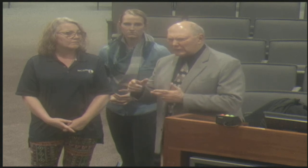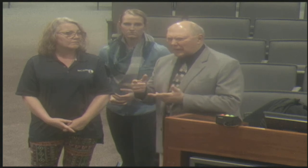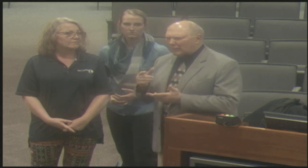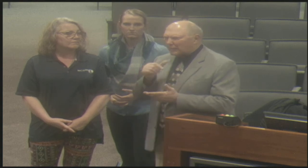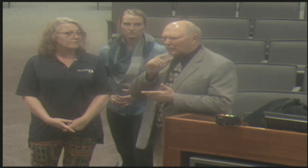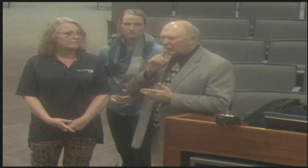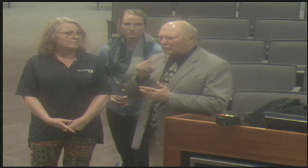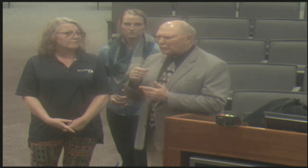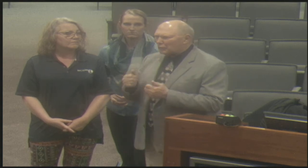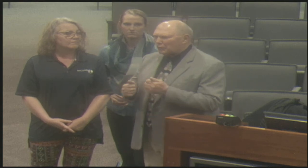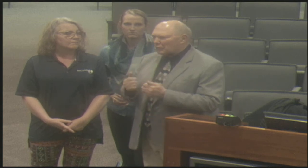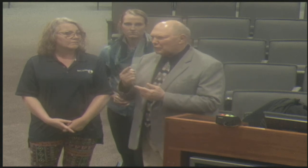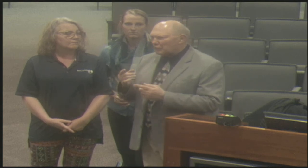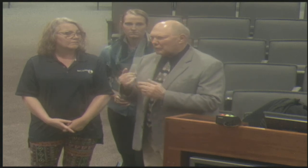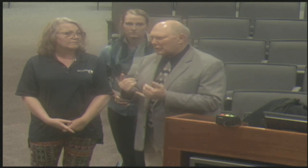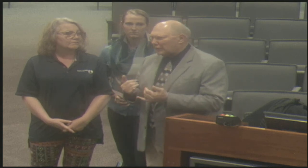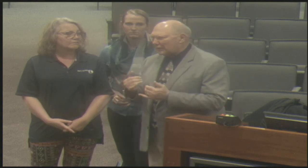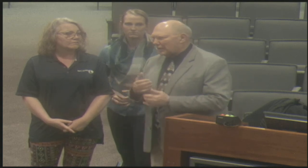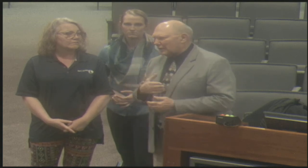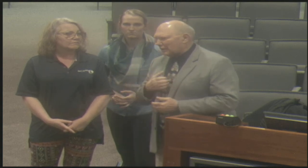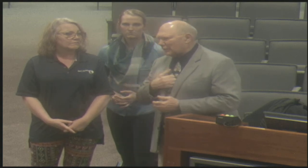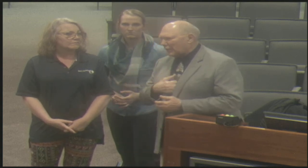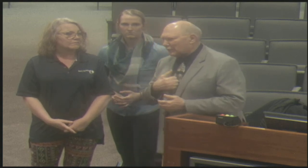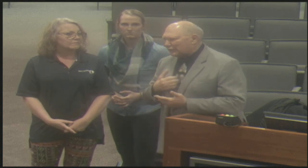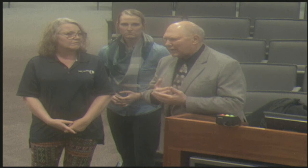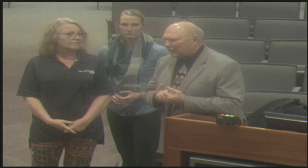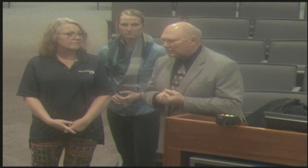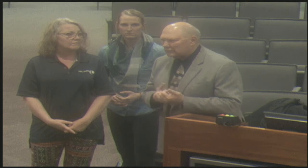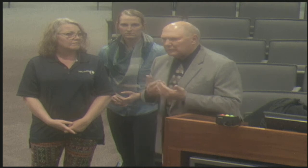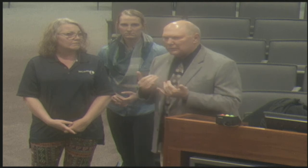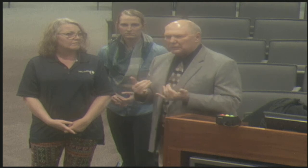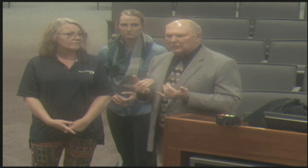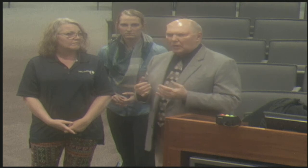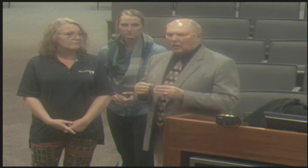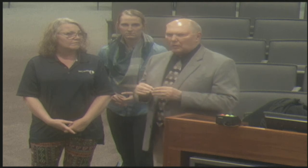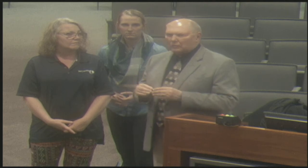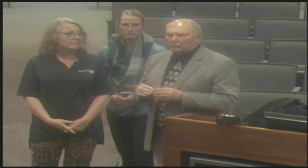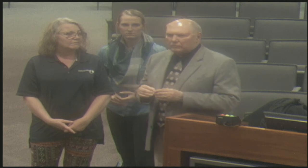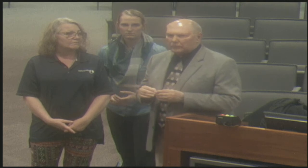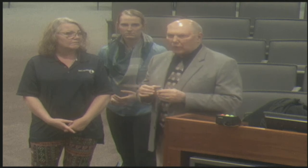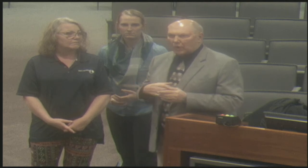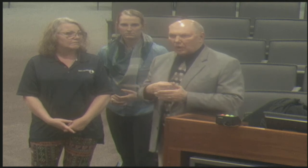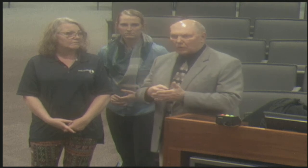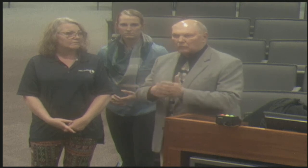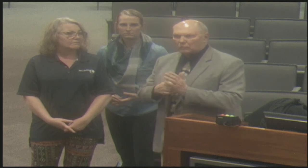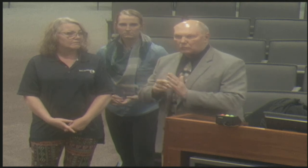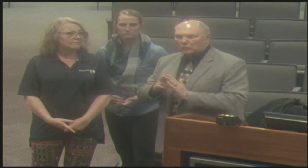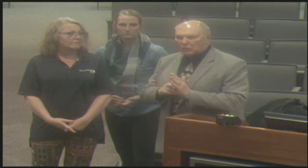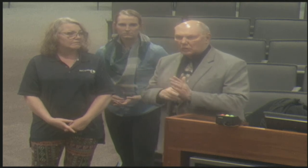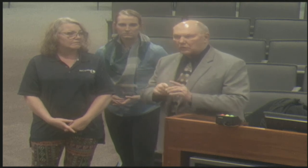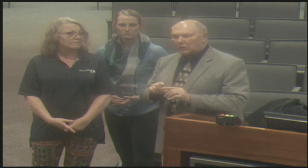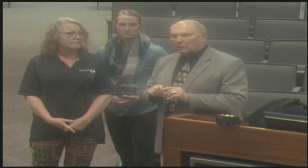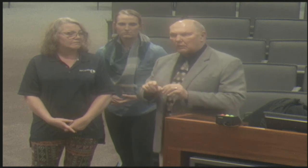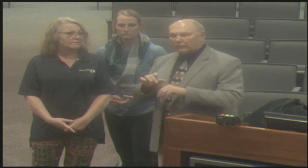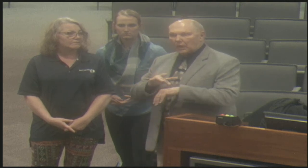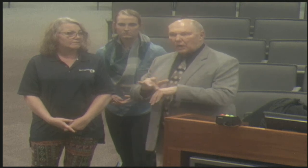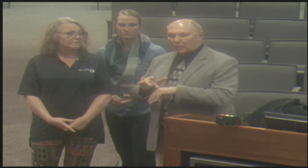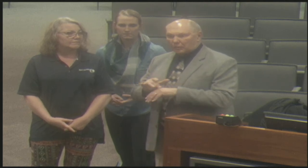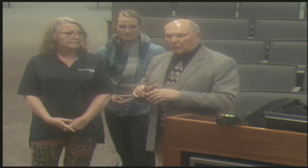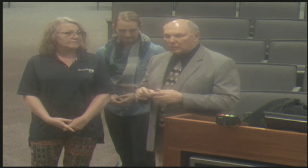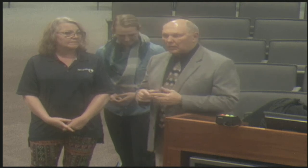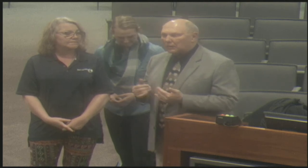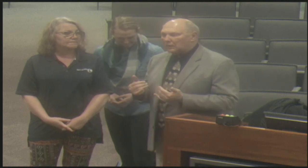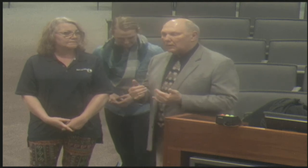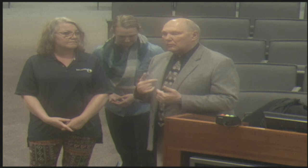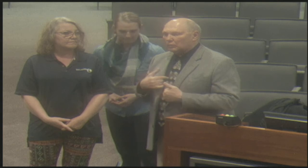I think there's one more college and I apologize. I can't name that college right now because of the name is slipping. But those